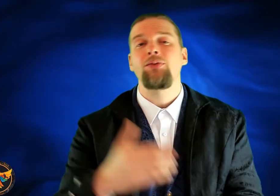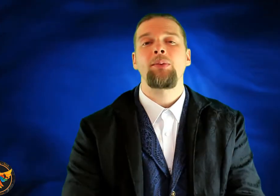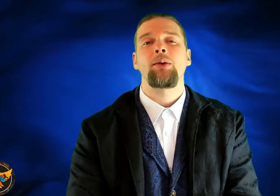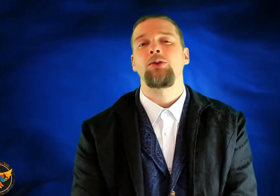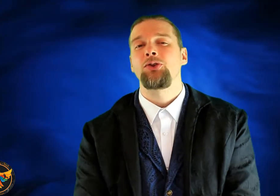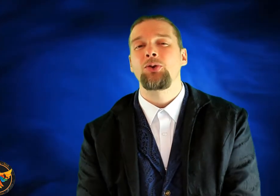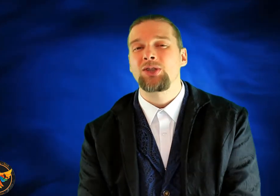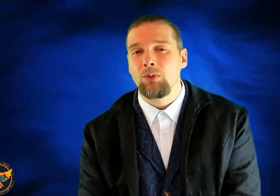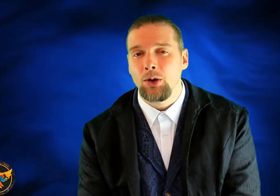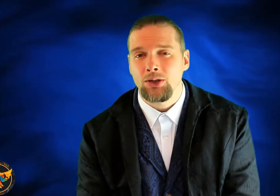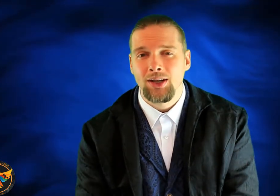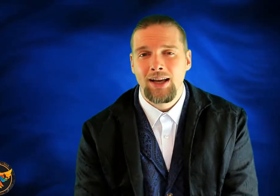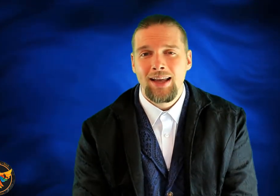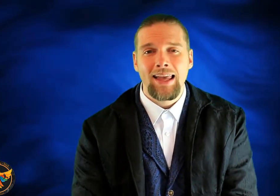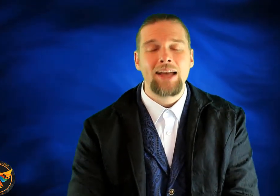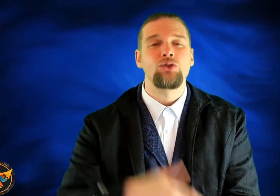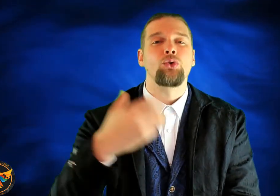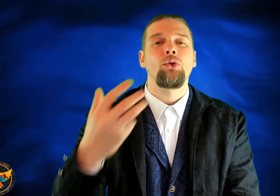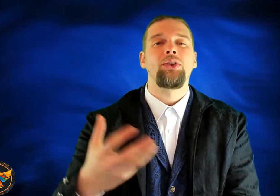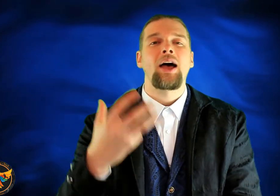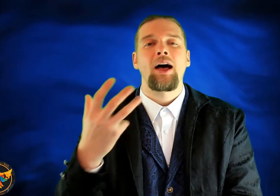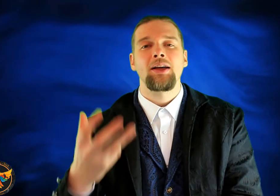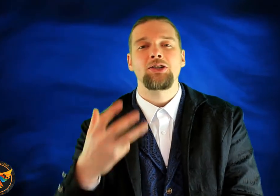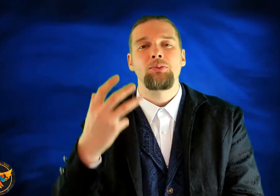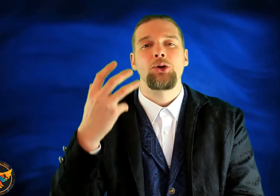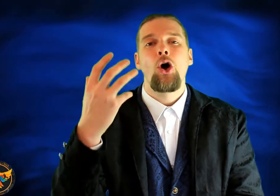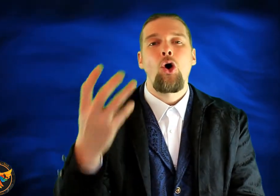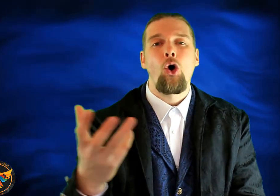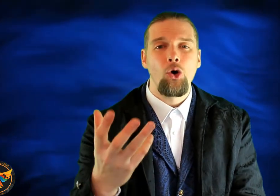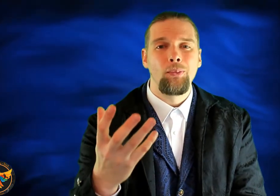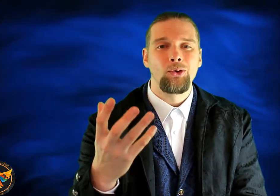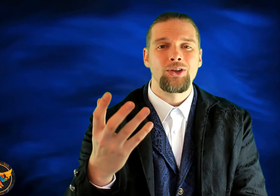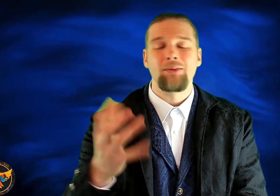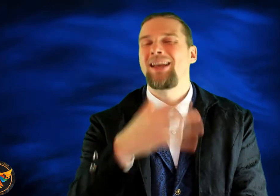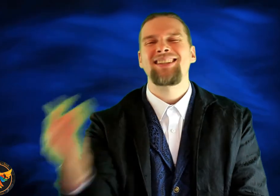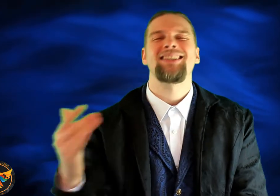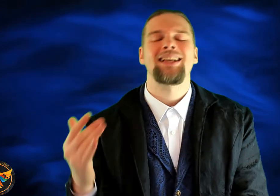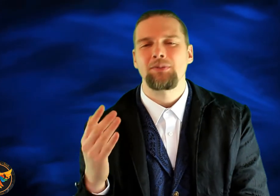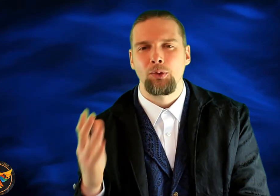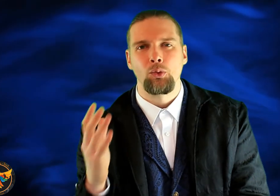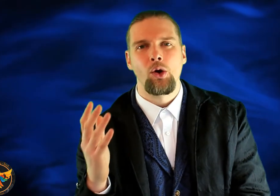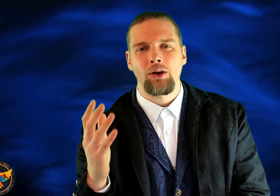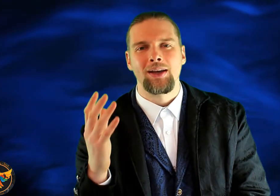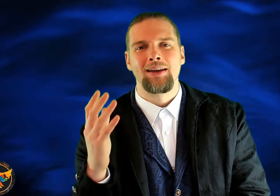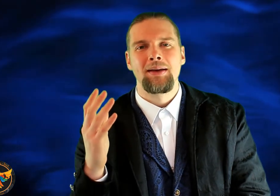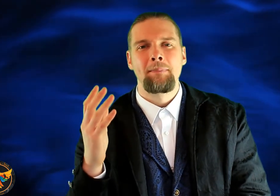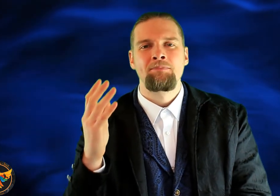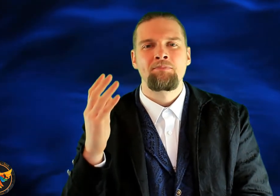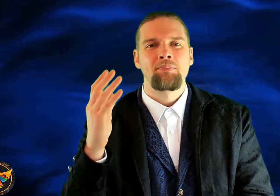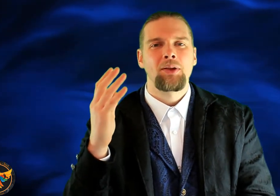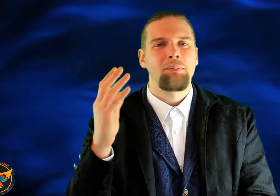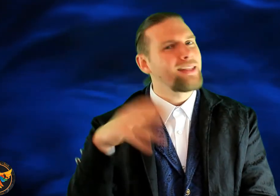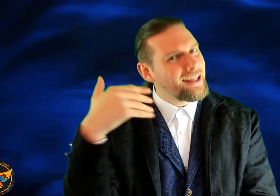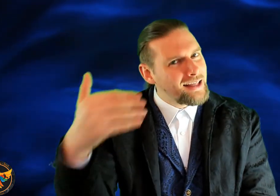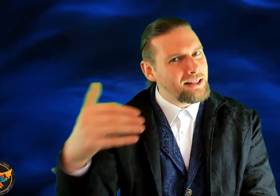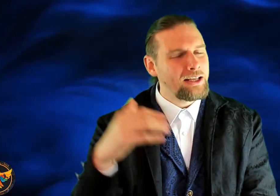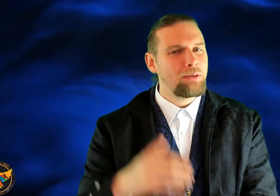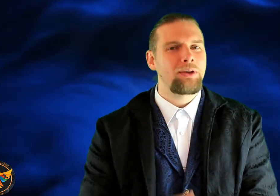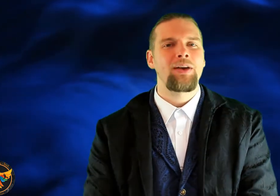Then you found out that they took steroids. They had growth enhancement hormones in them. Yes, they still had to put the work in, but they had that little bit of